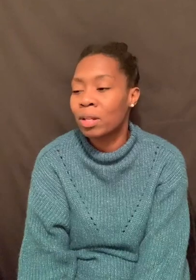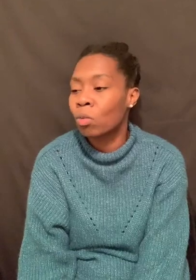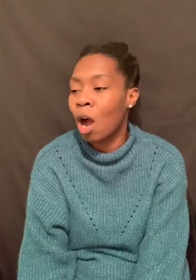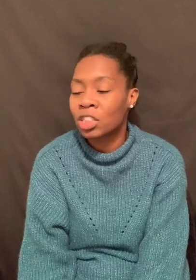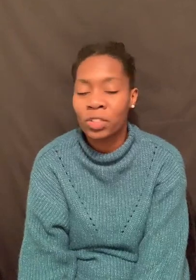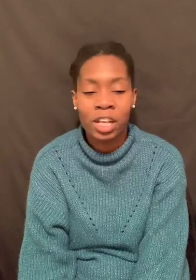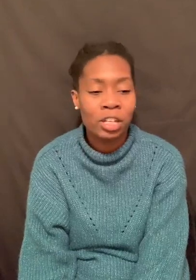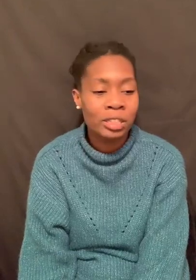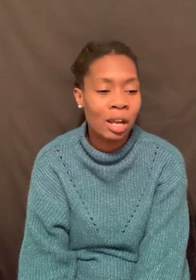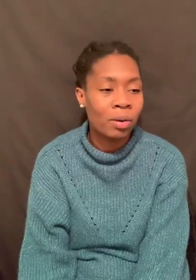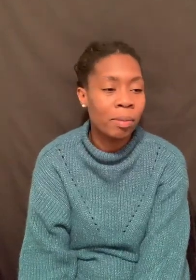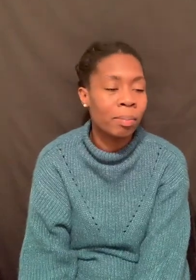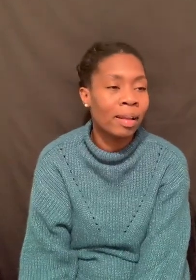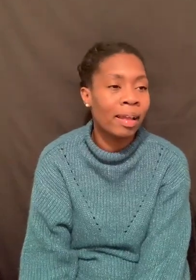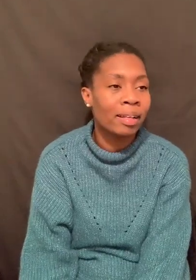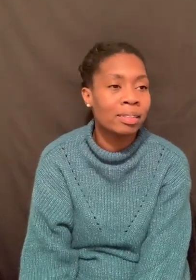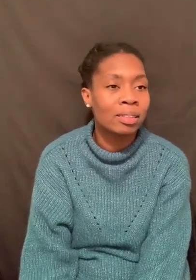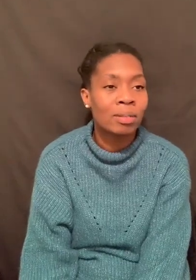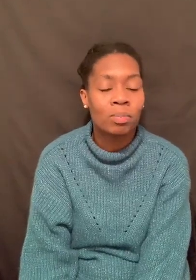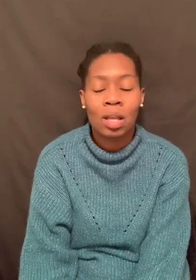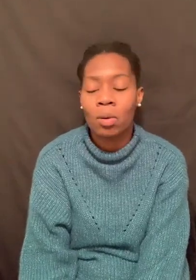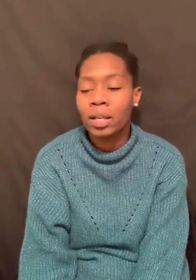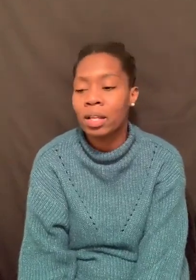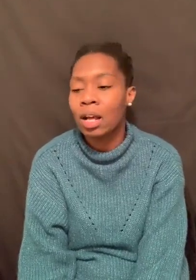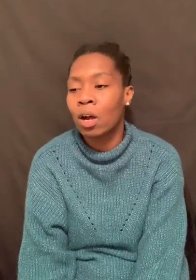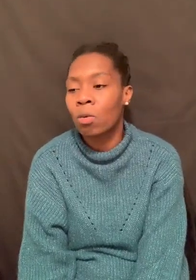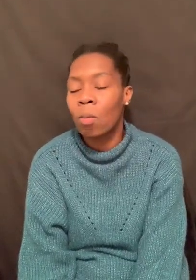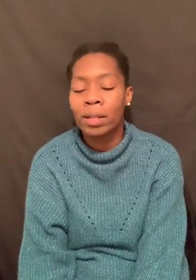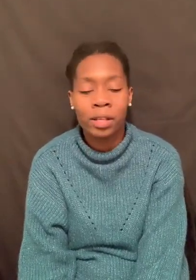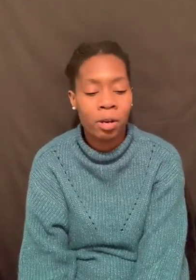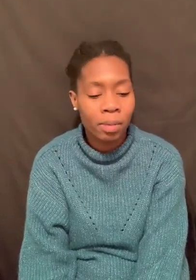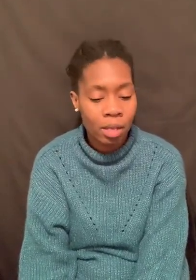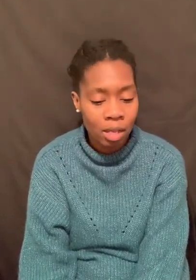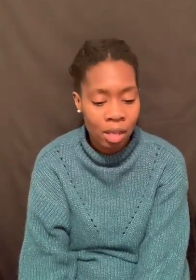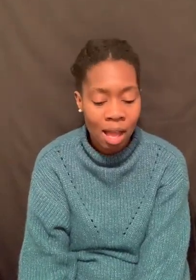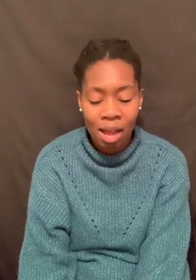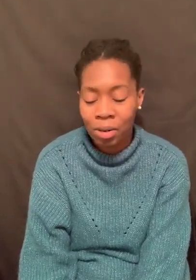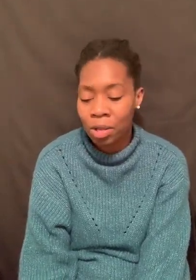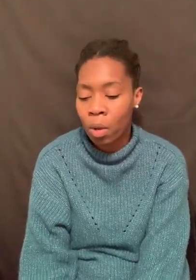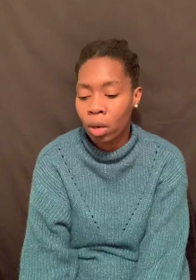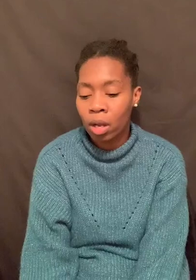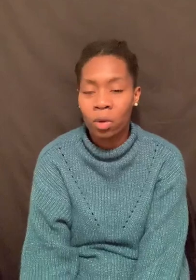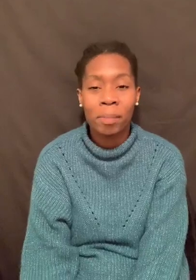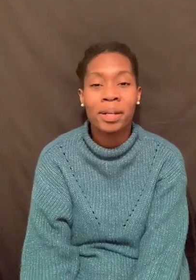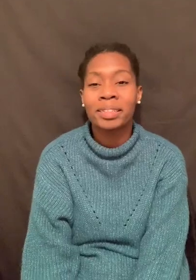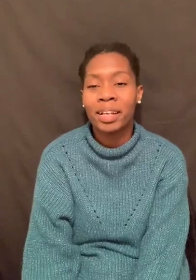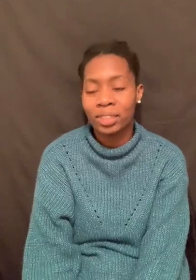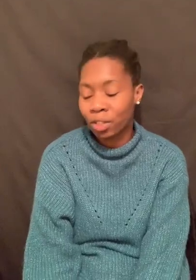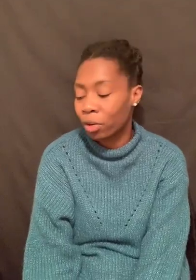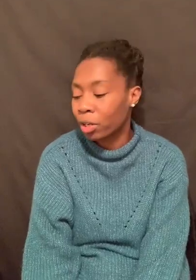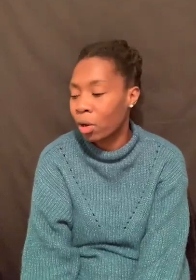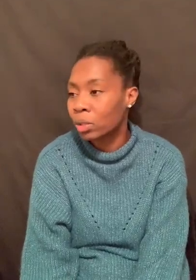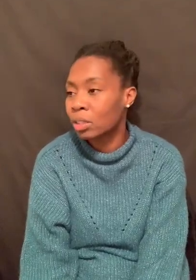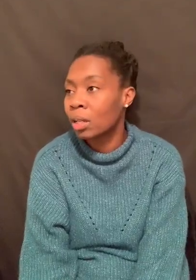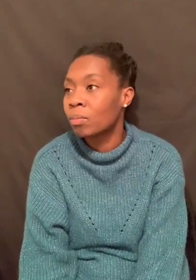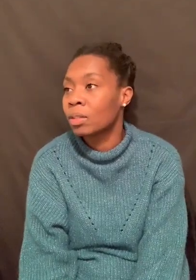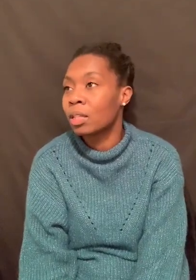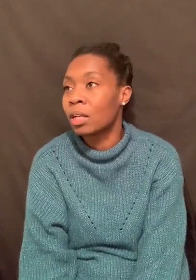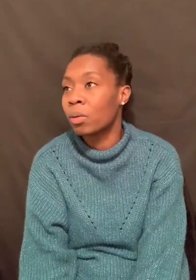don't need rocks for energy. I don't need plants. I don't need aromatherapy. I don't need yoga. I don't need meditation. You don't need to go to the